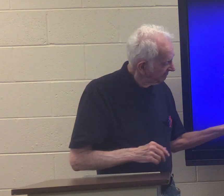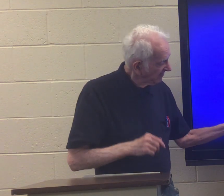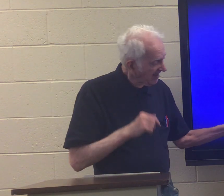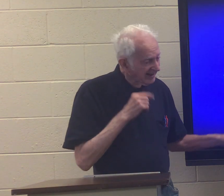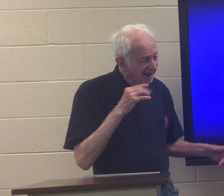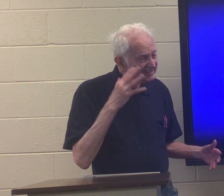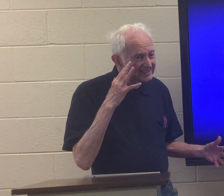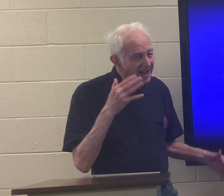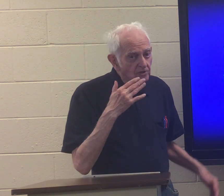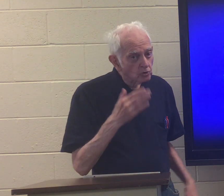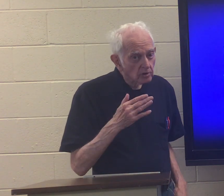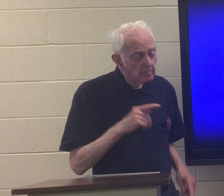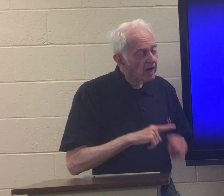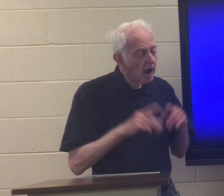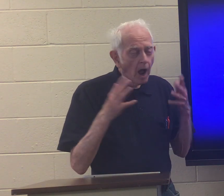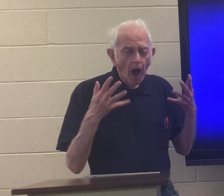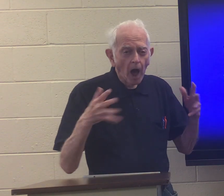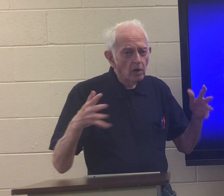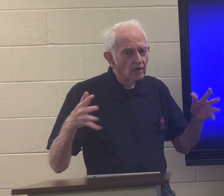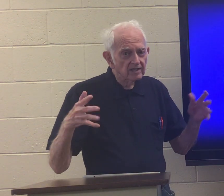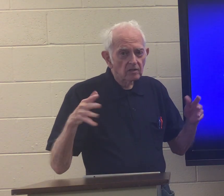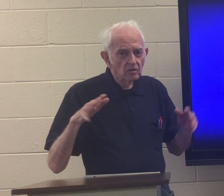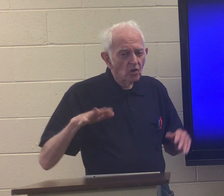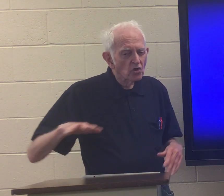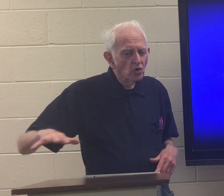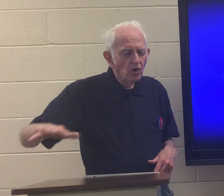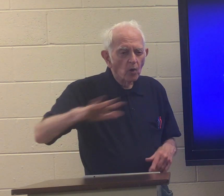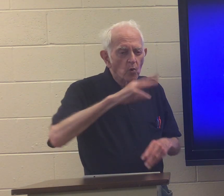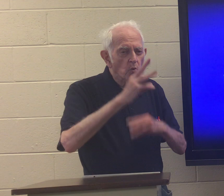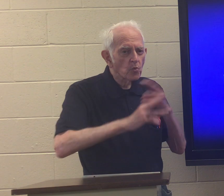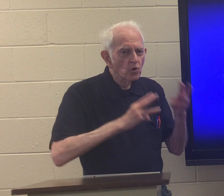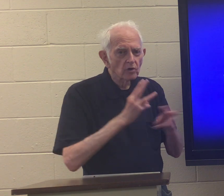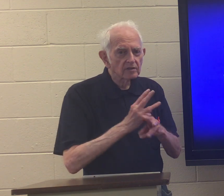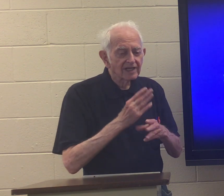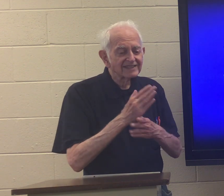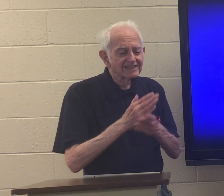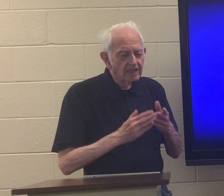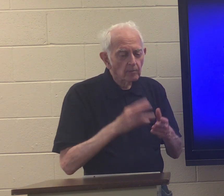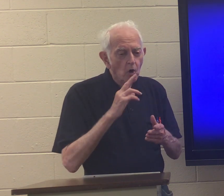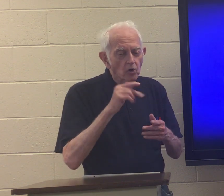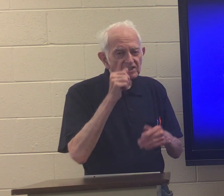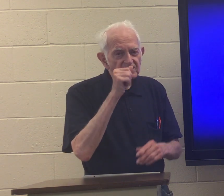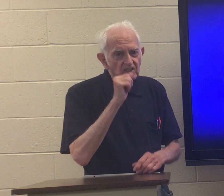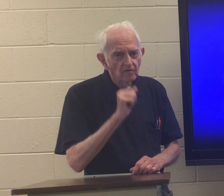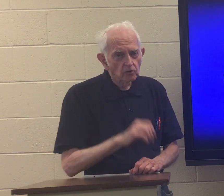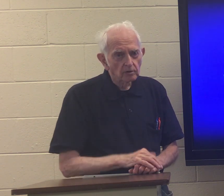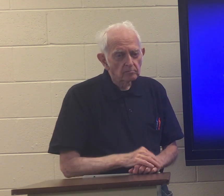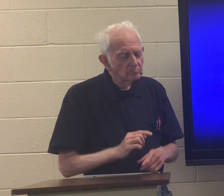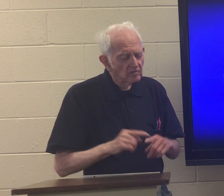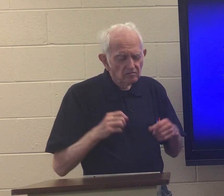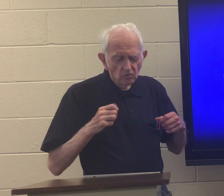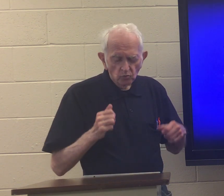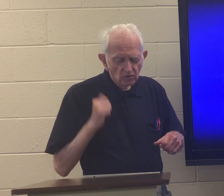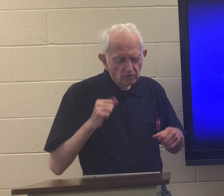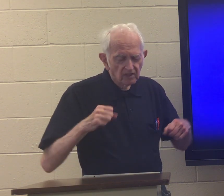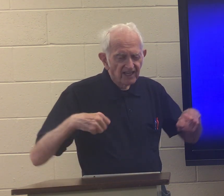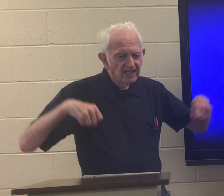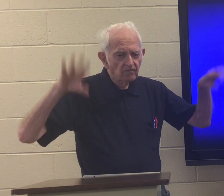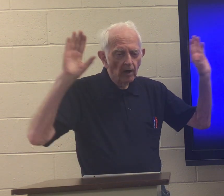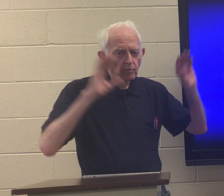we know that it doesn't sound good but it's already all around the world some are suffering but